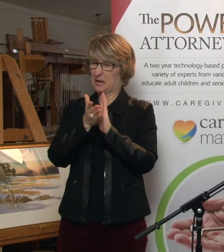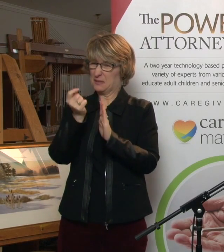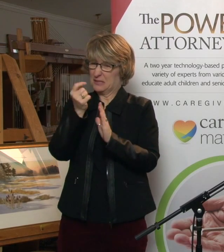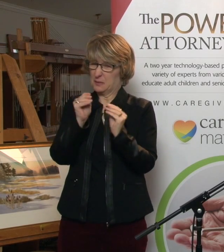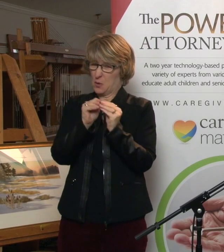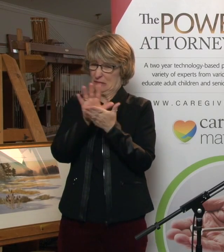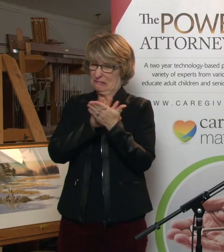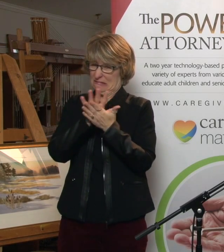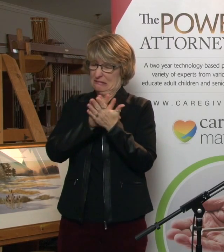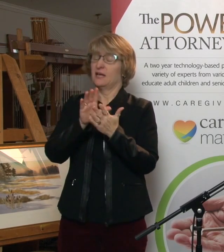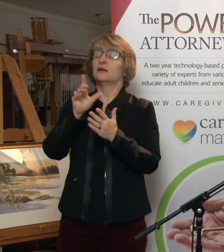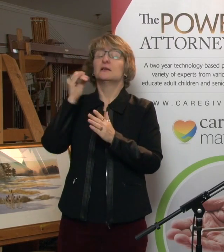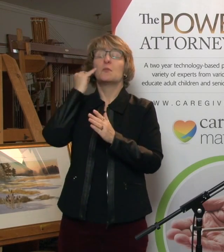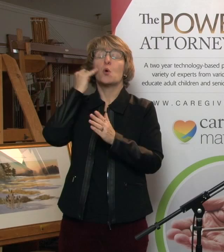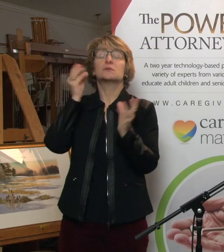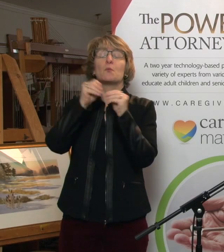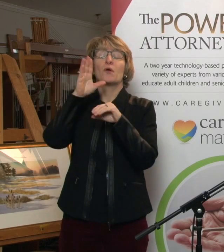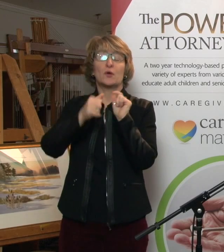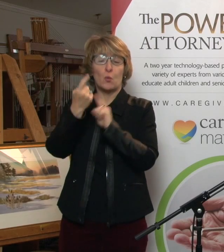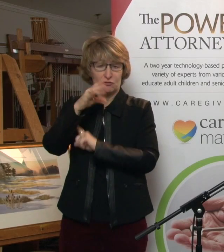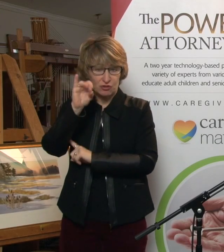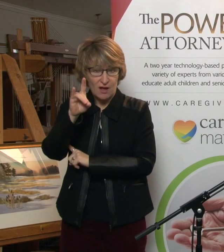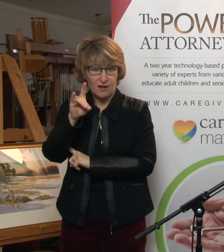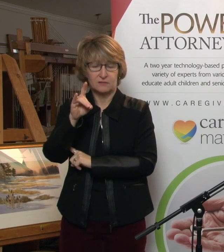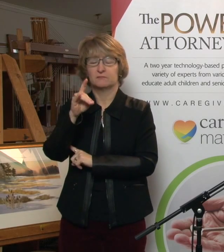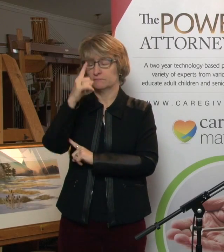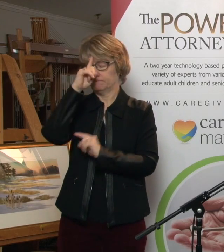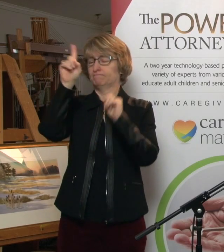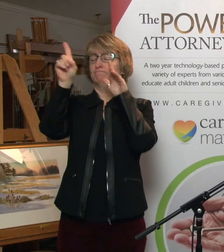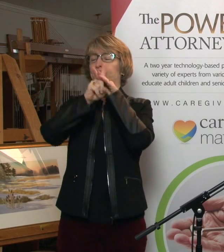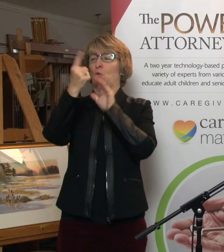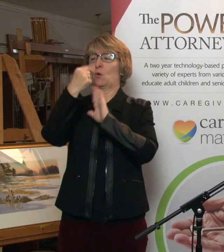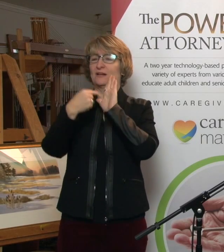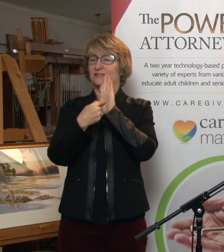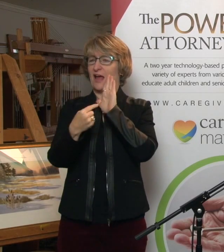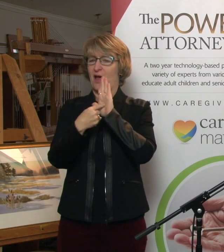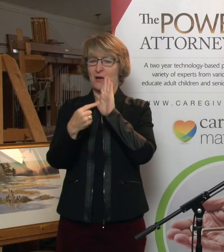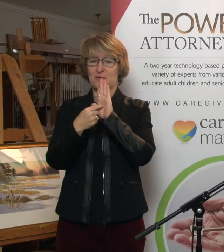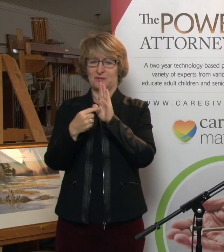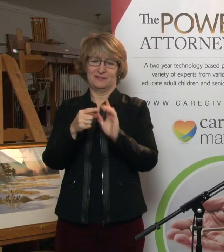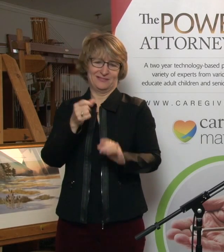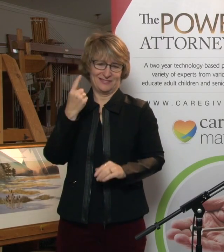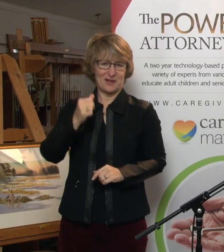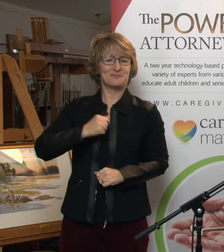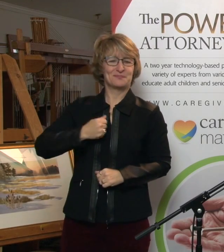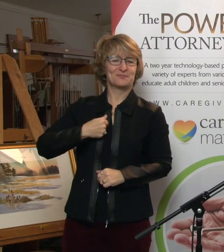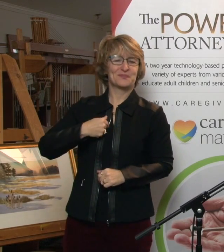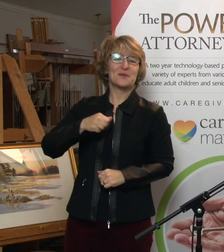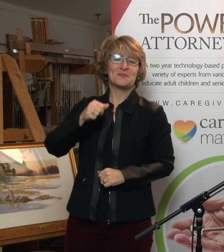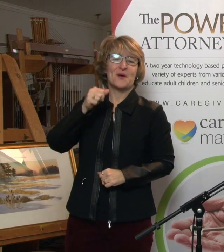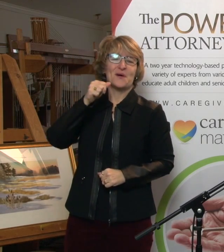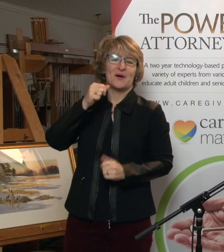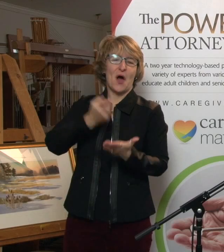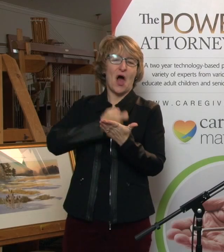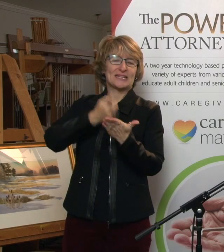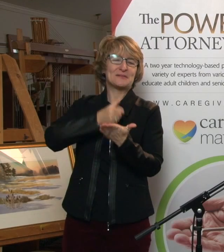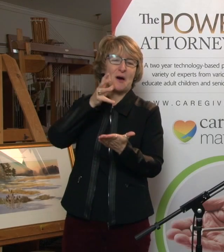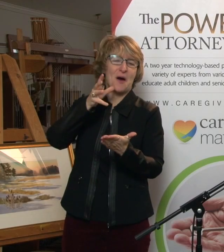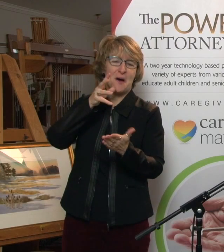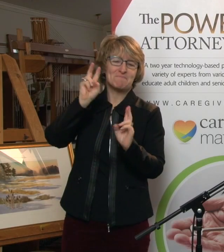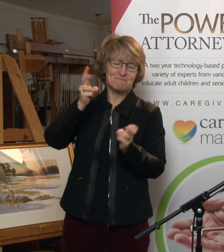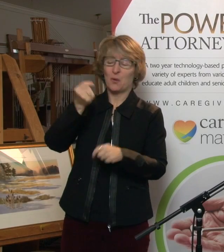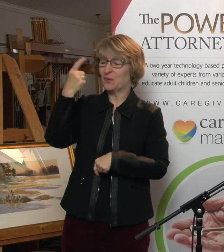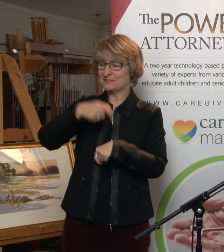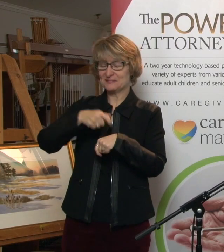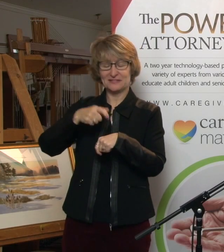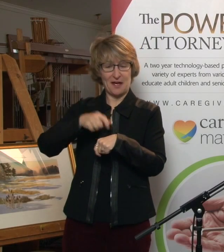I can think of an example. This was one of the... I learned so much from being a hockey parent. I'm at the arena once, and a dad's talking to me.